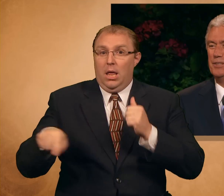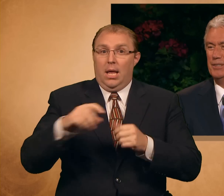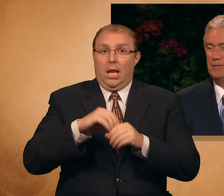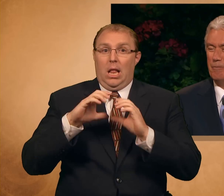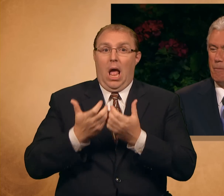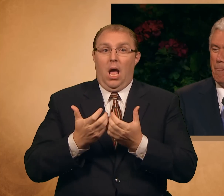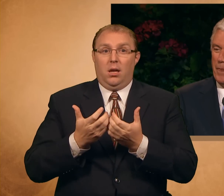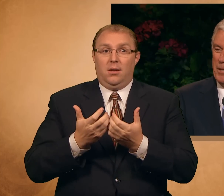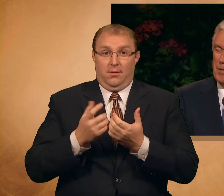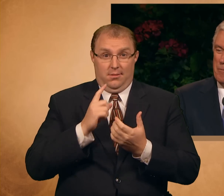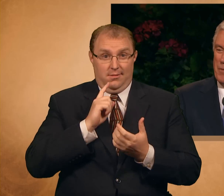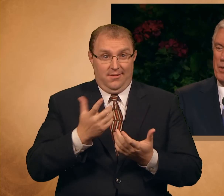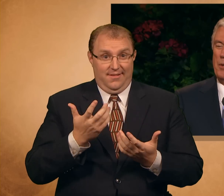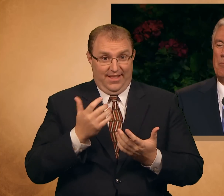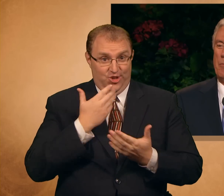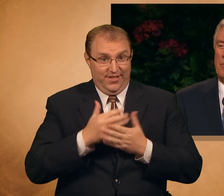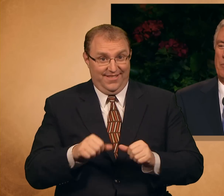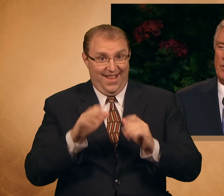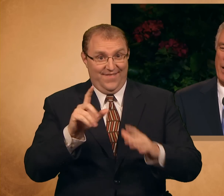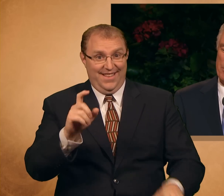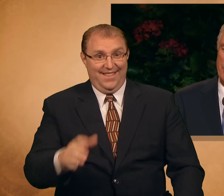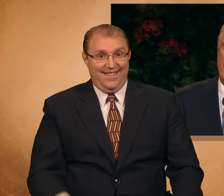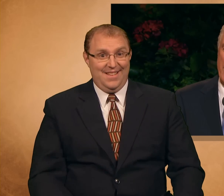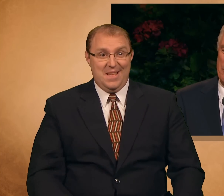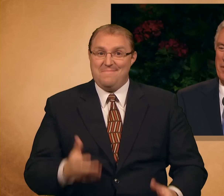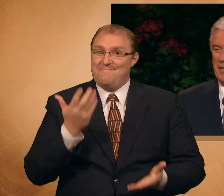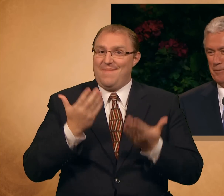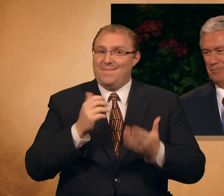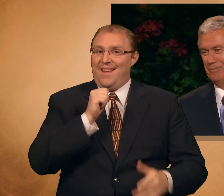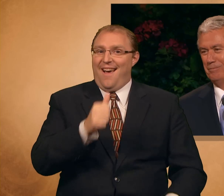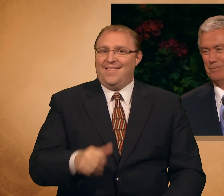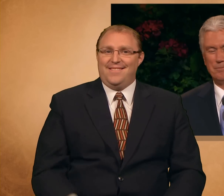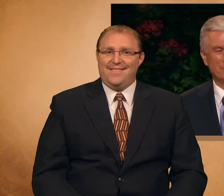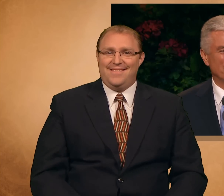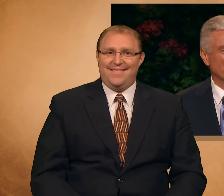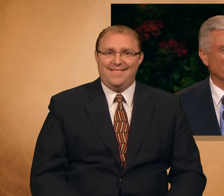perhaps may not be.